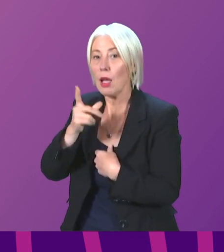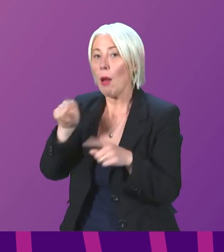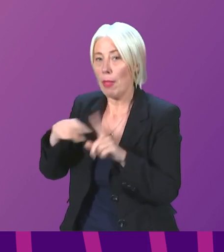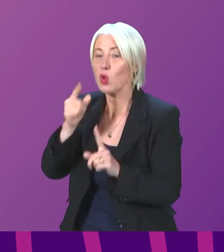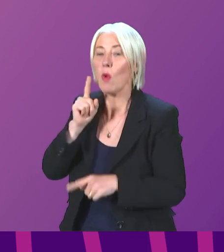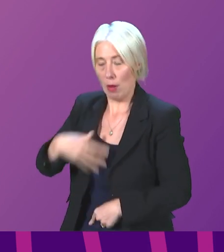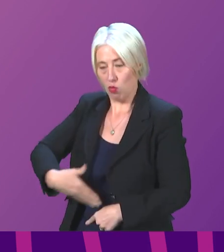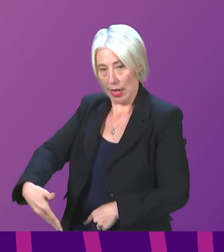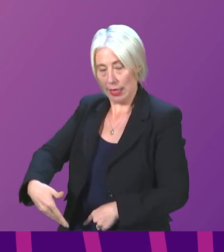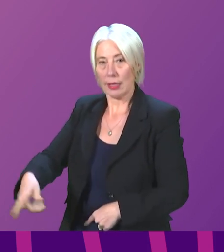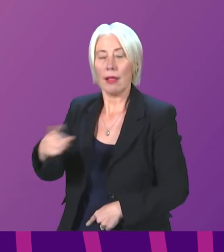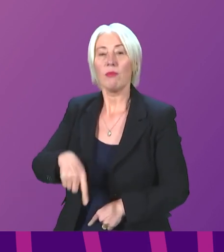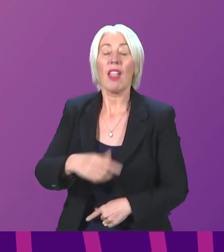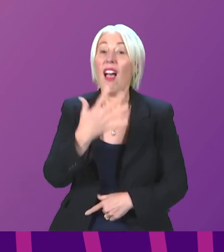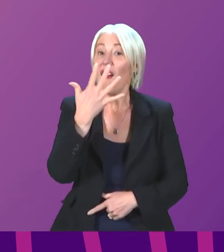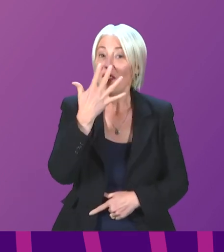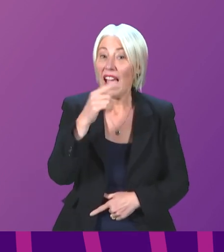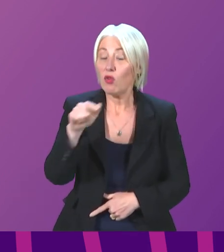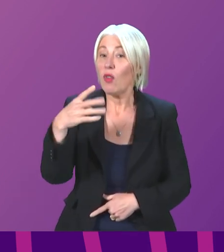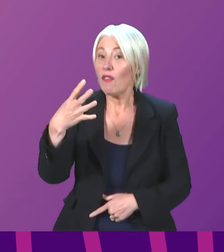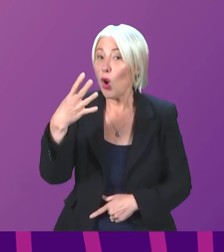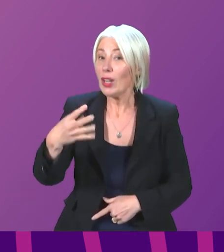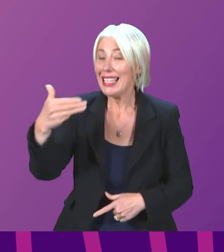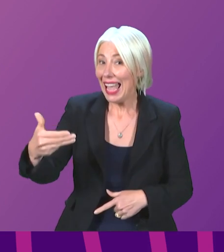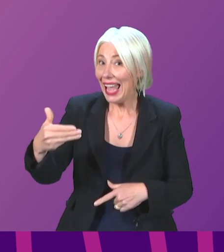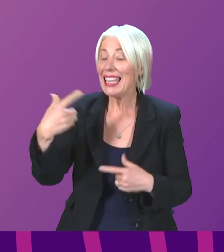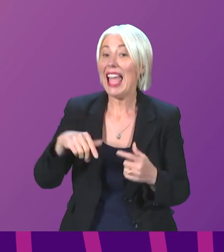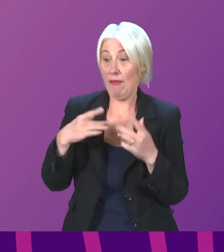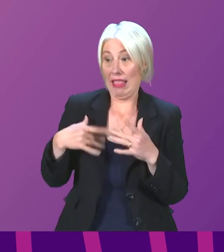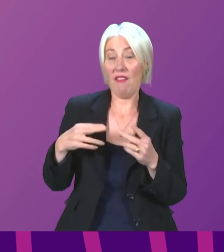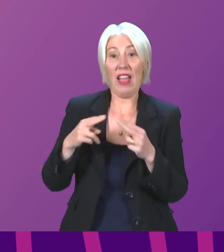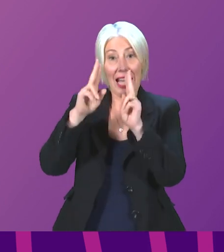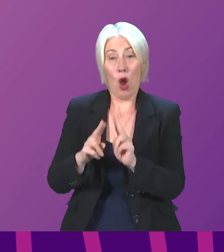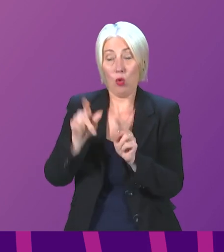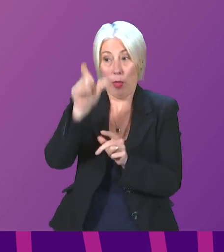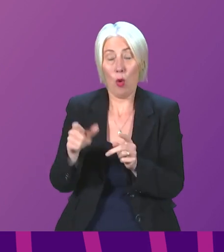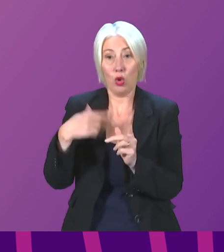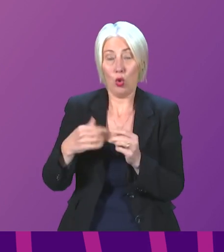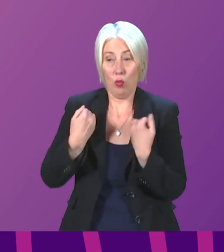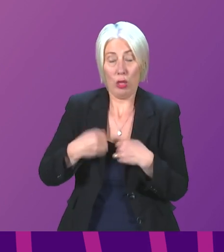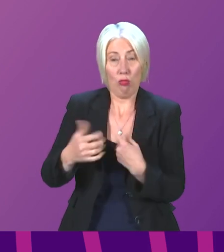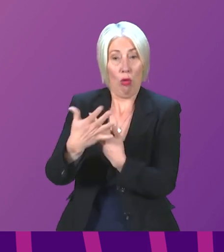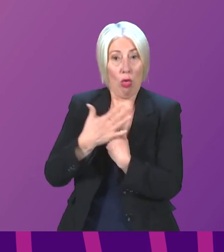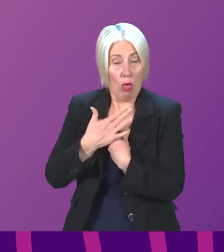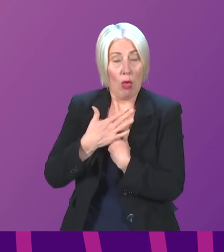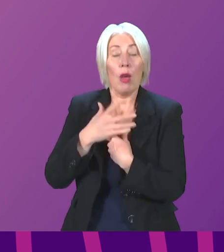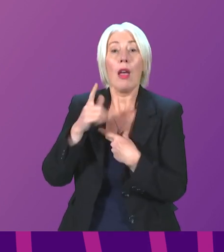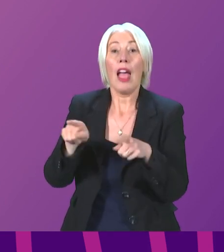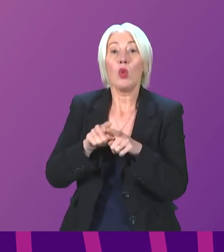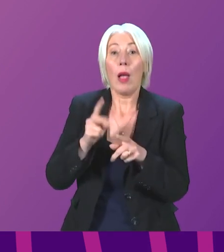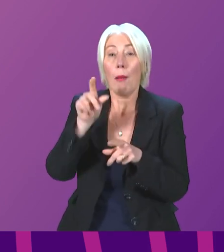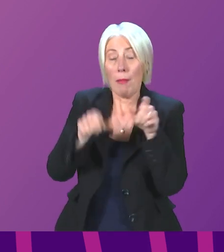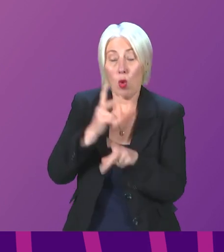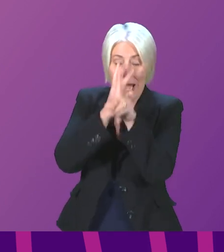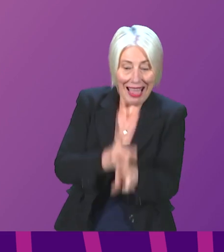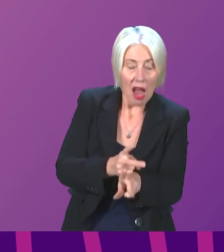those aged 5 to 49 who are household contacts of people with immunosuppression, and carers aged 16